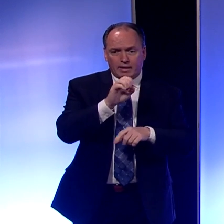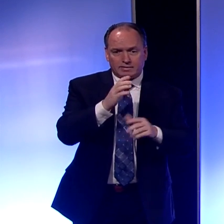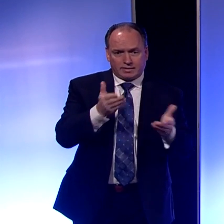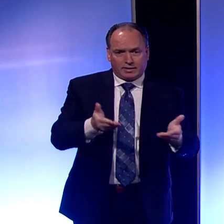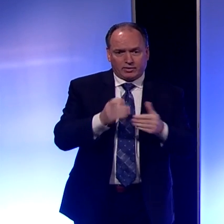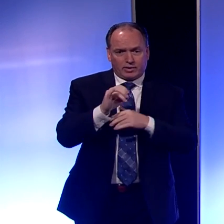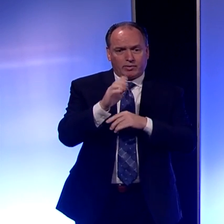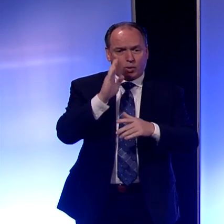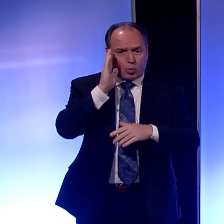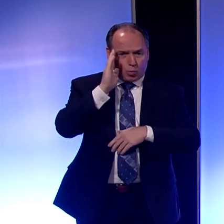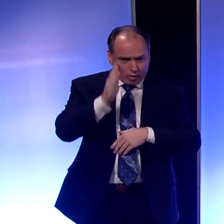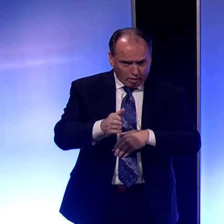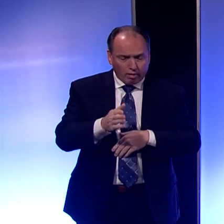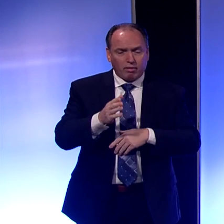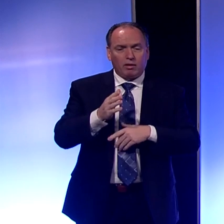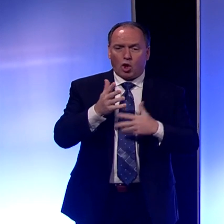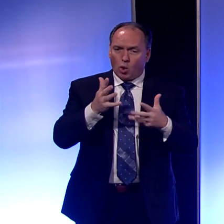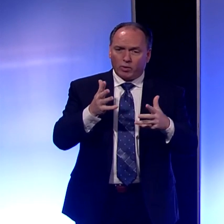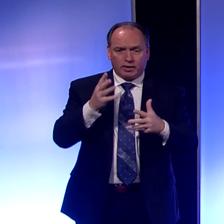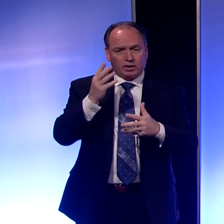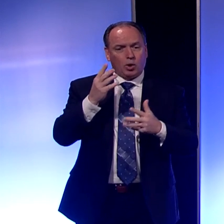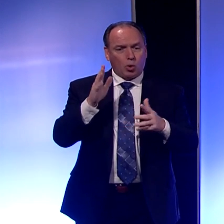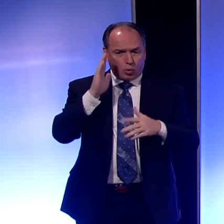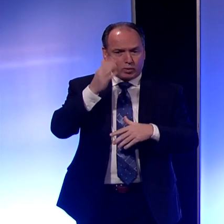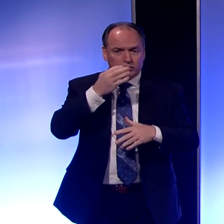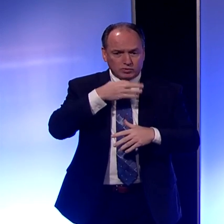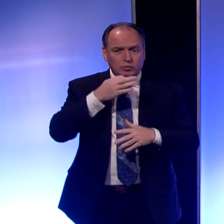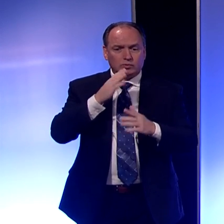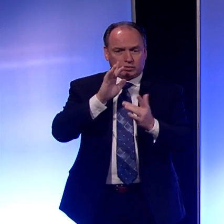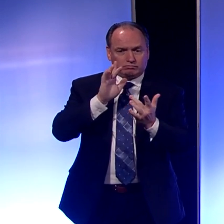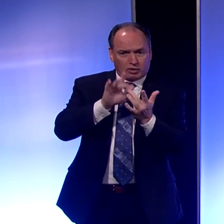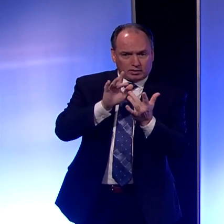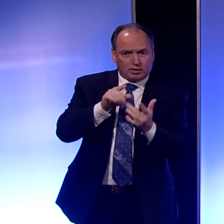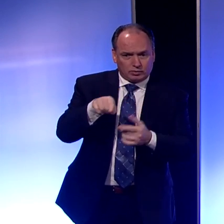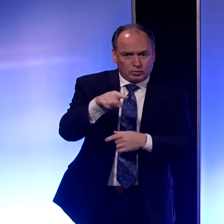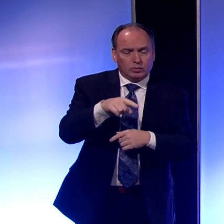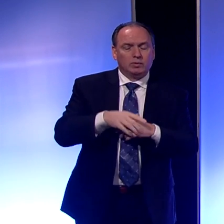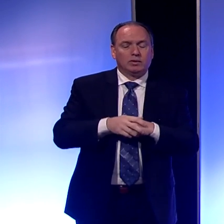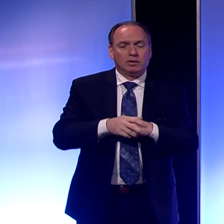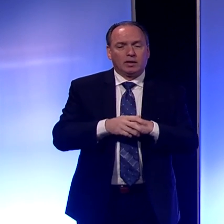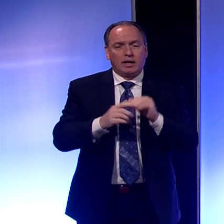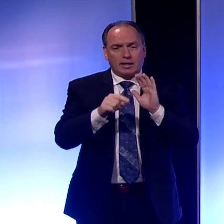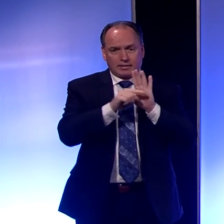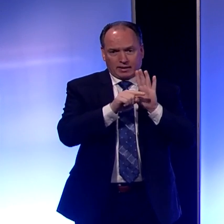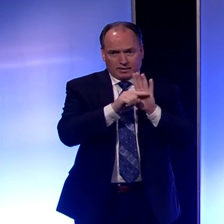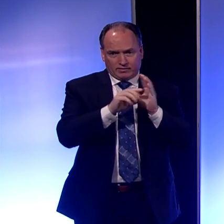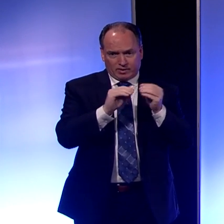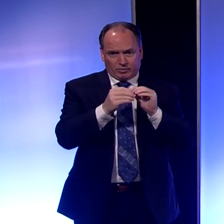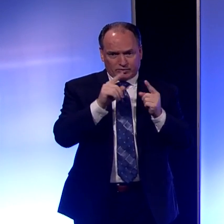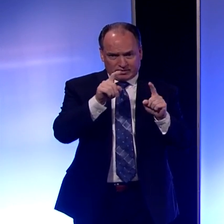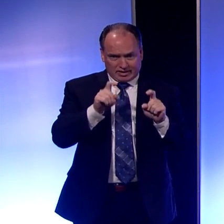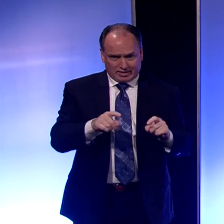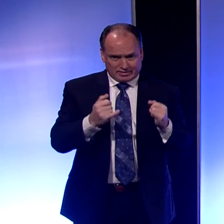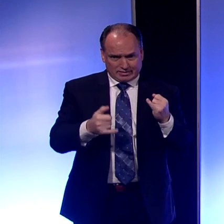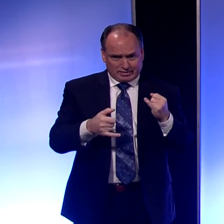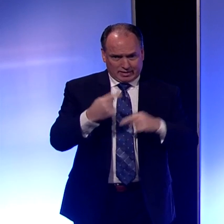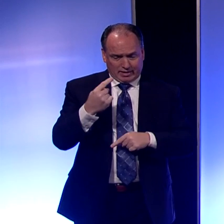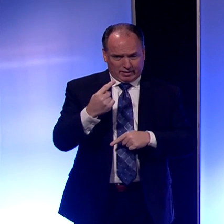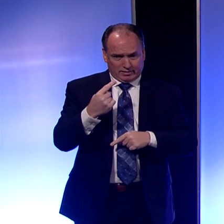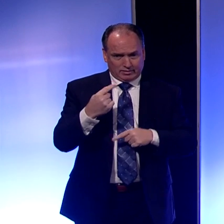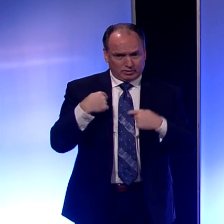soon be notified. Our negative numbers in terms of testing as of today are 77